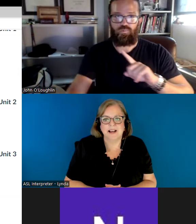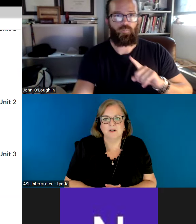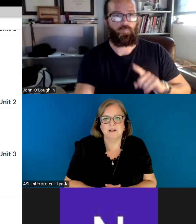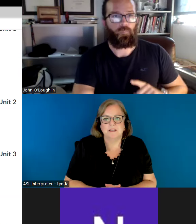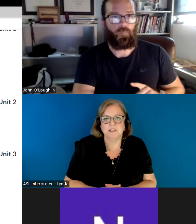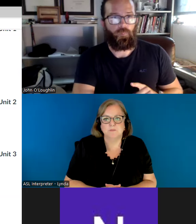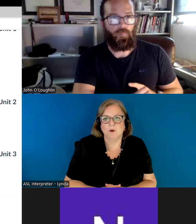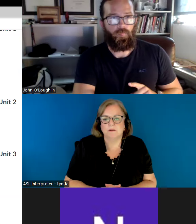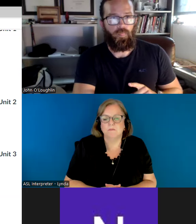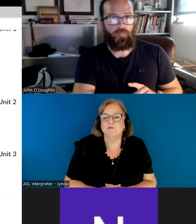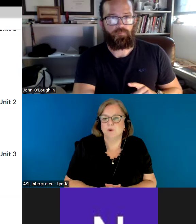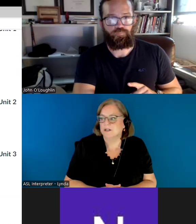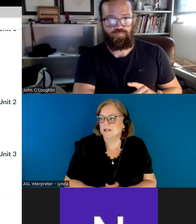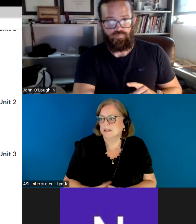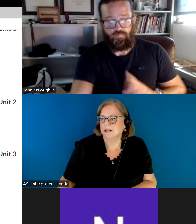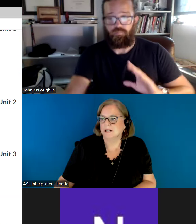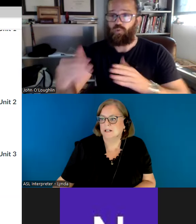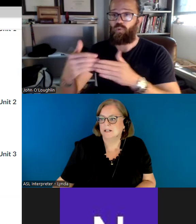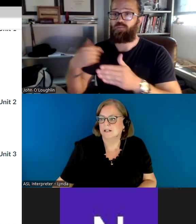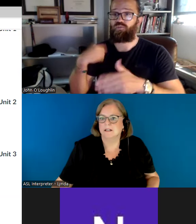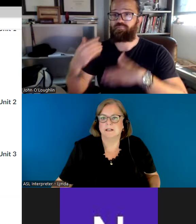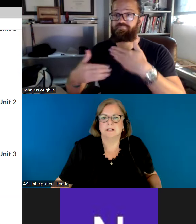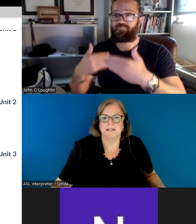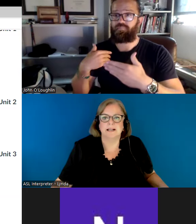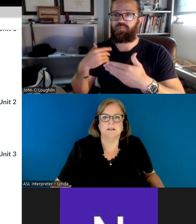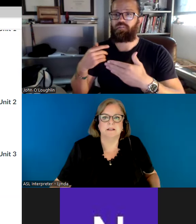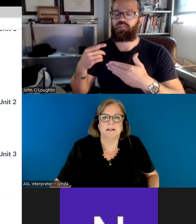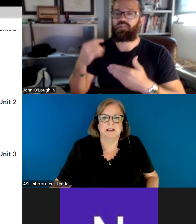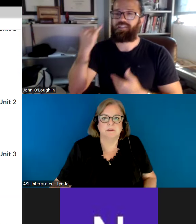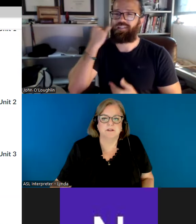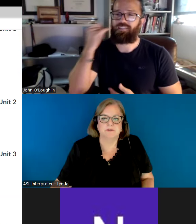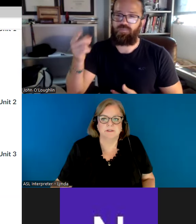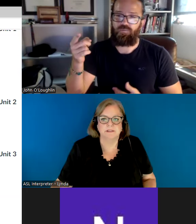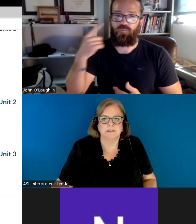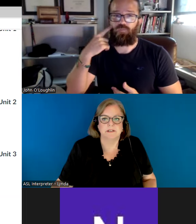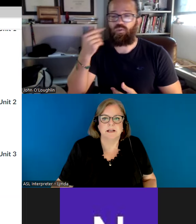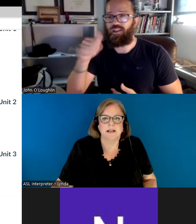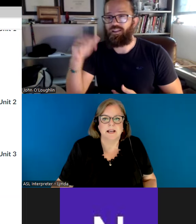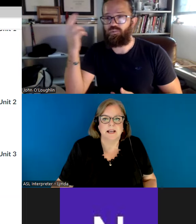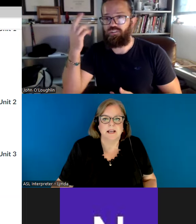Now, let's move forward and take a look at the modules.